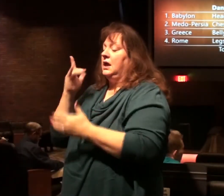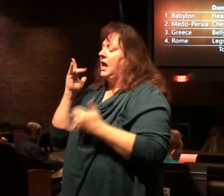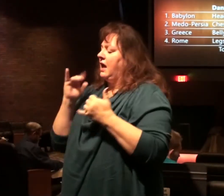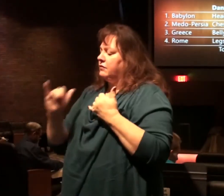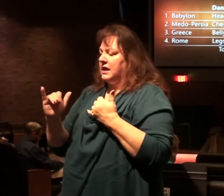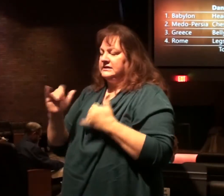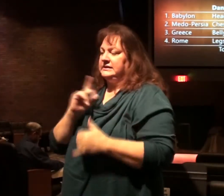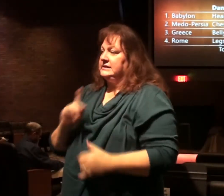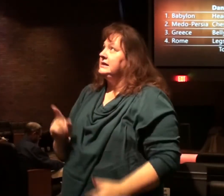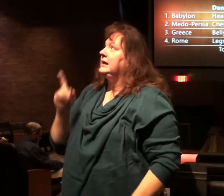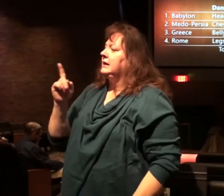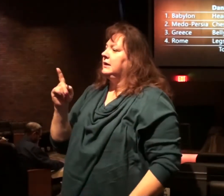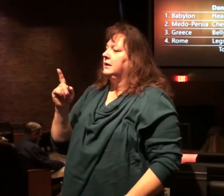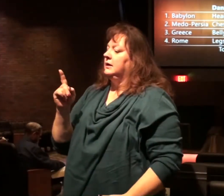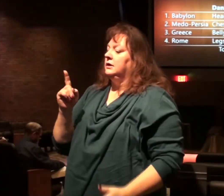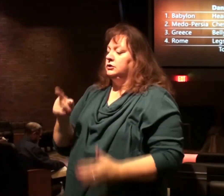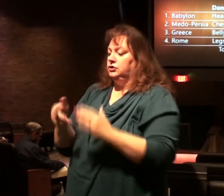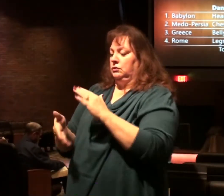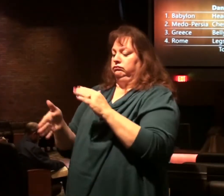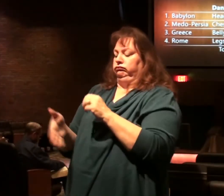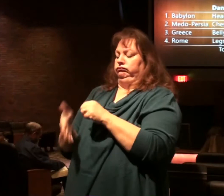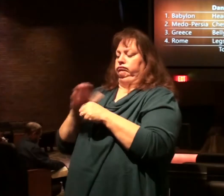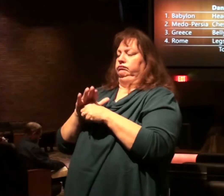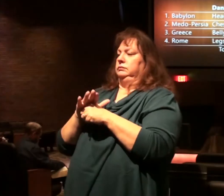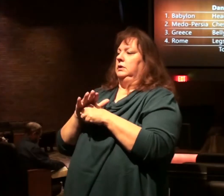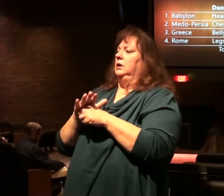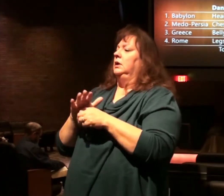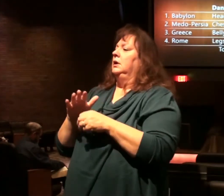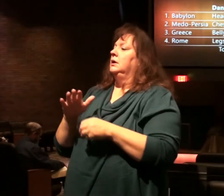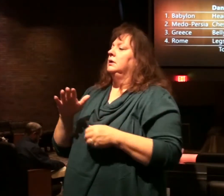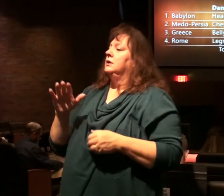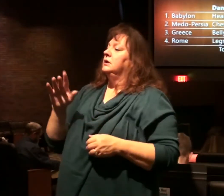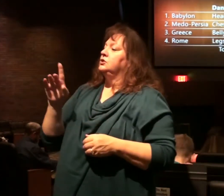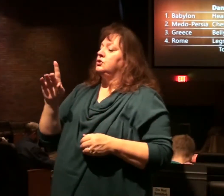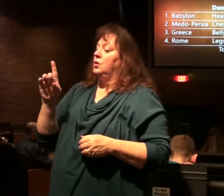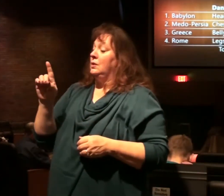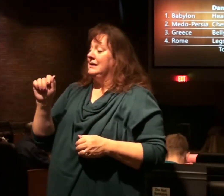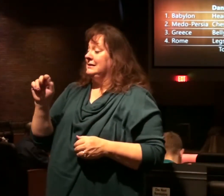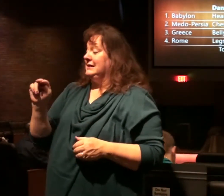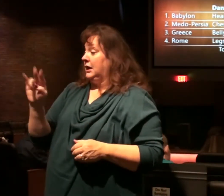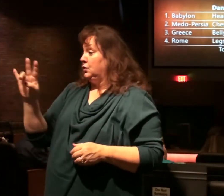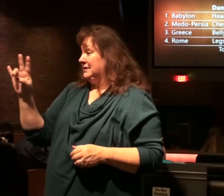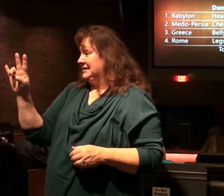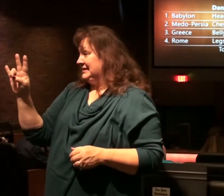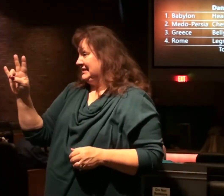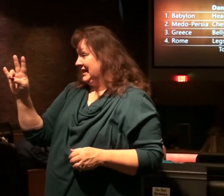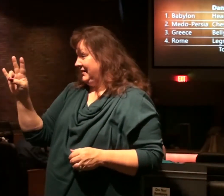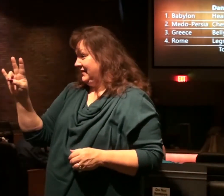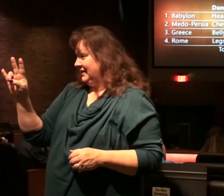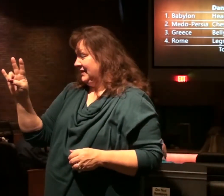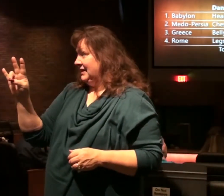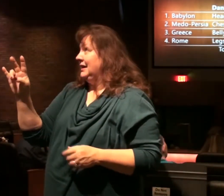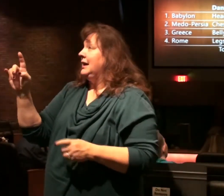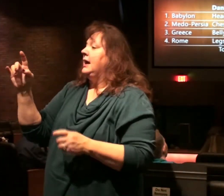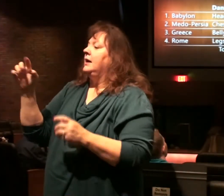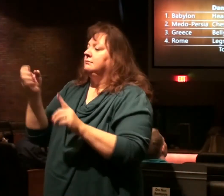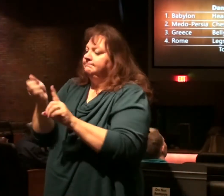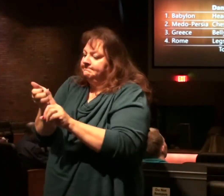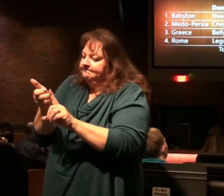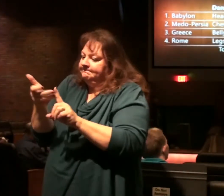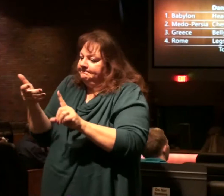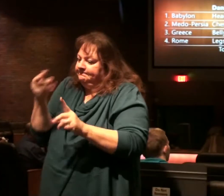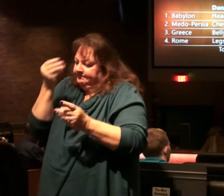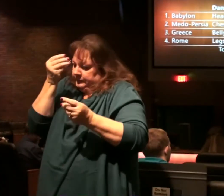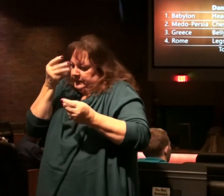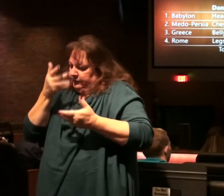18. So there you have that overview. So what has happened with Daniel chapter 7, he's given additional information